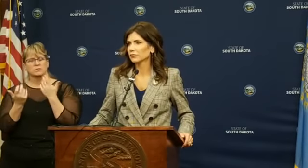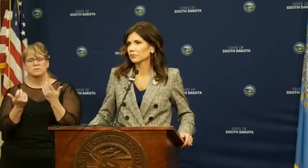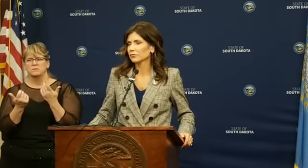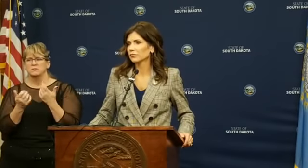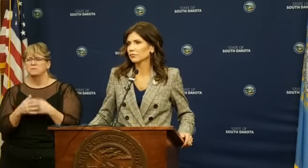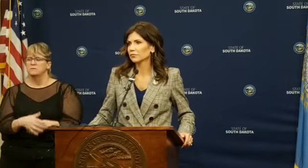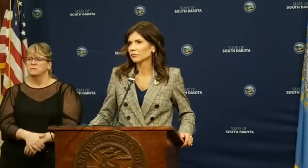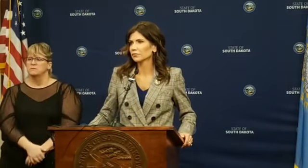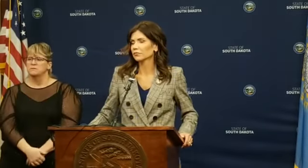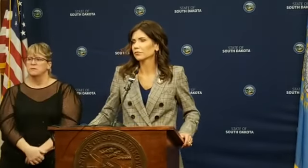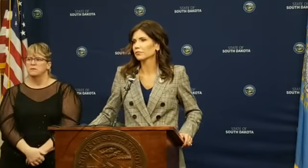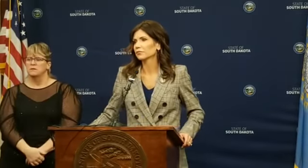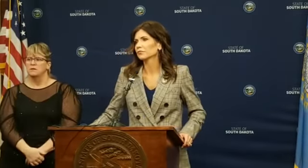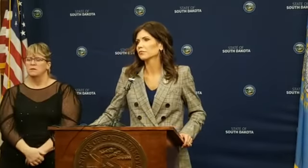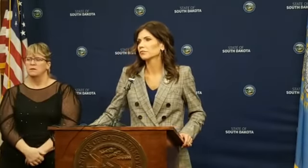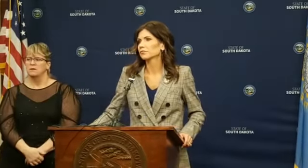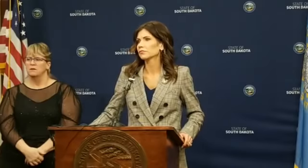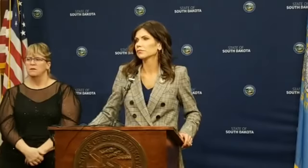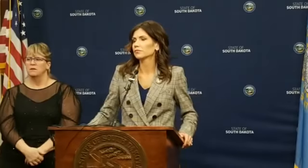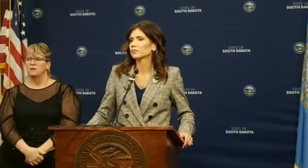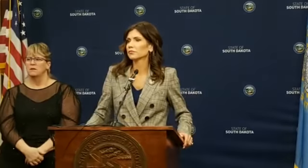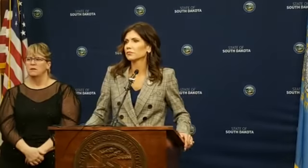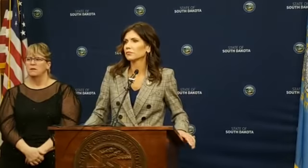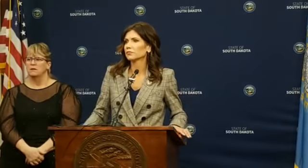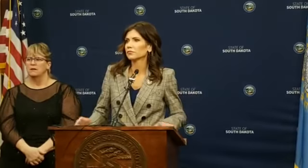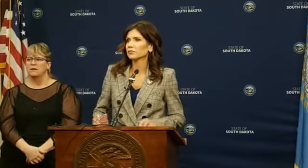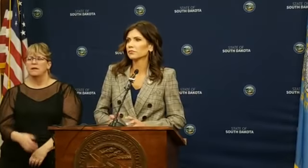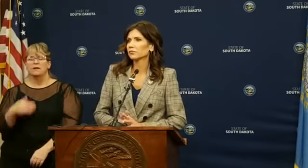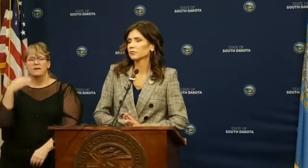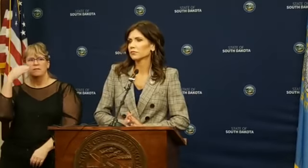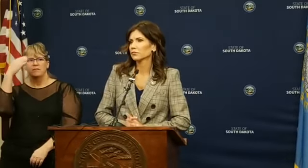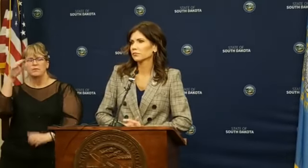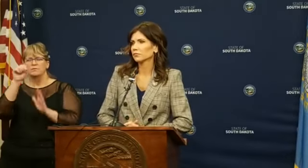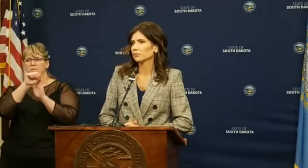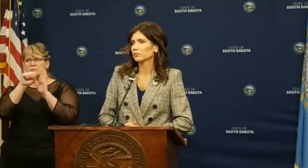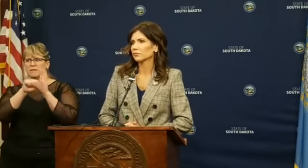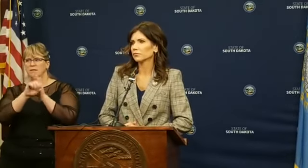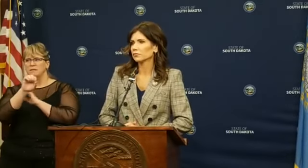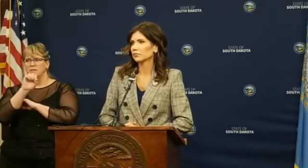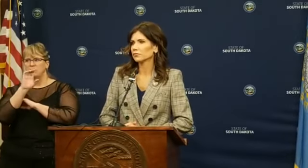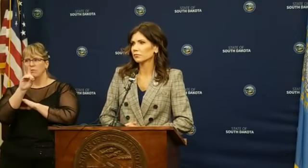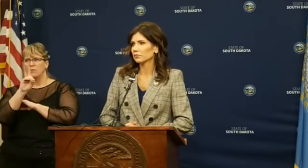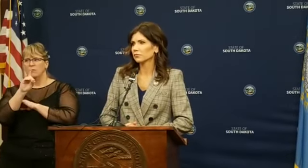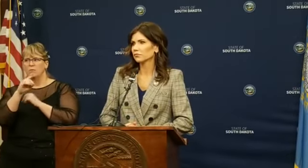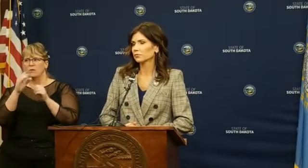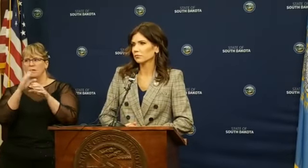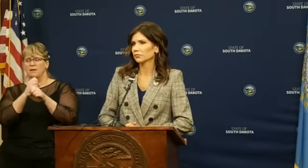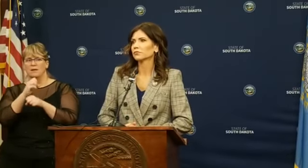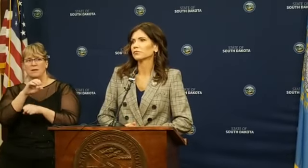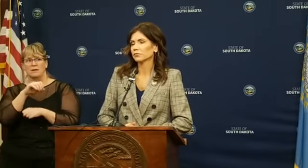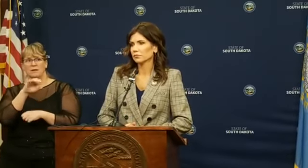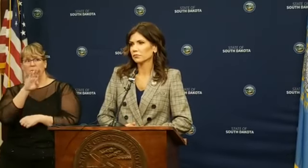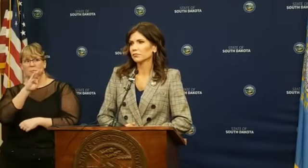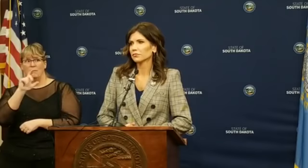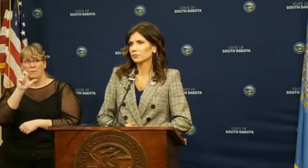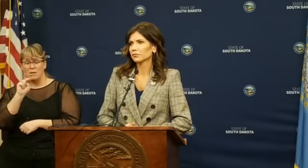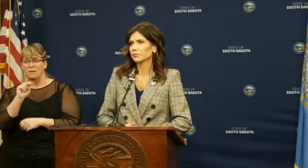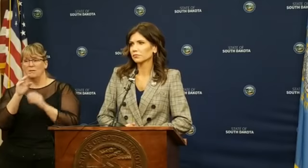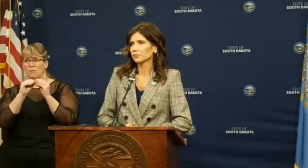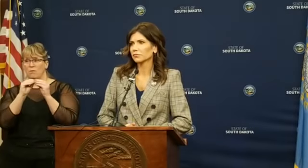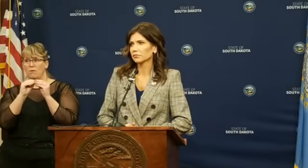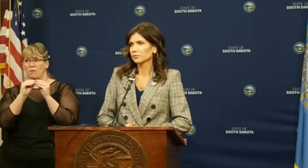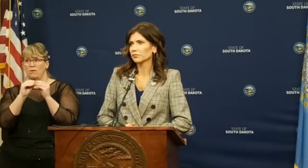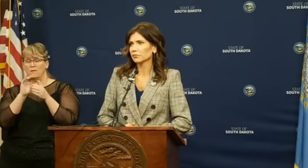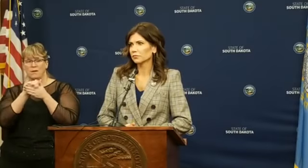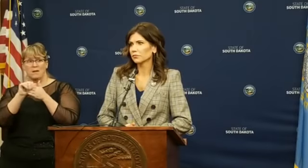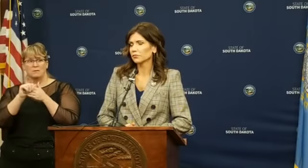And then, as we're looking forward, it looks like the state of South Dakota is about to get like a billion more dollars from the feds. Have